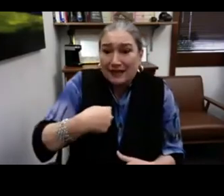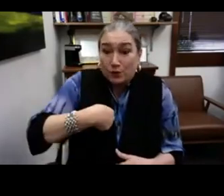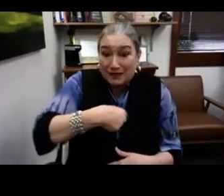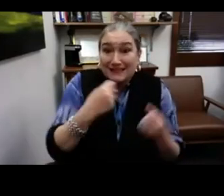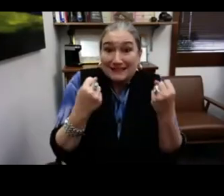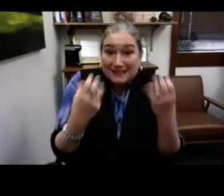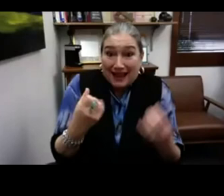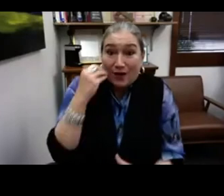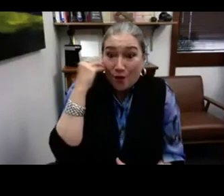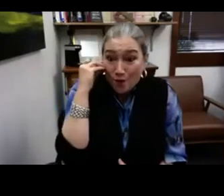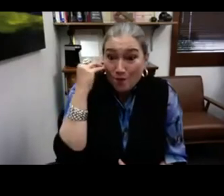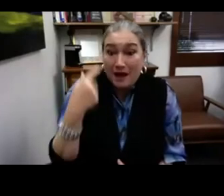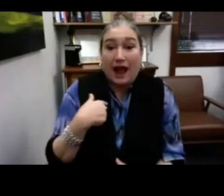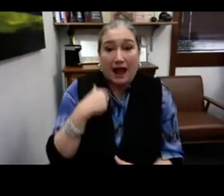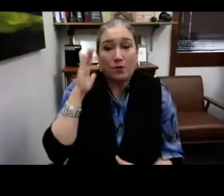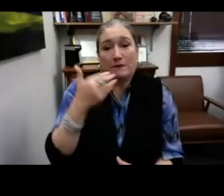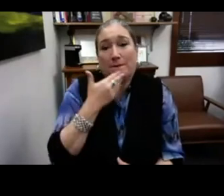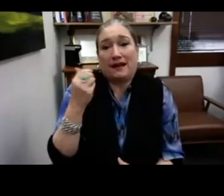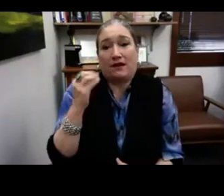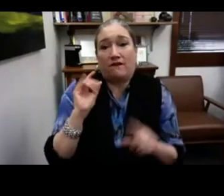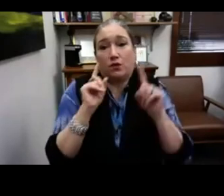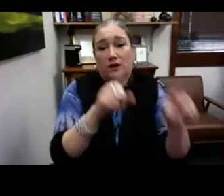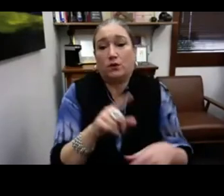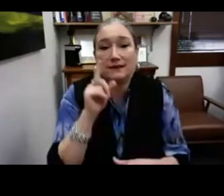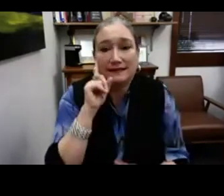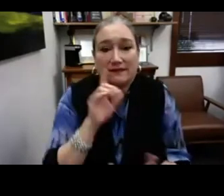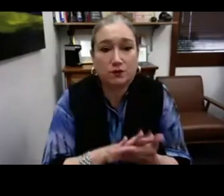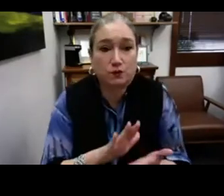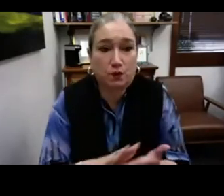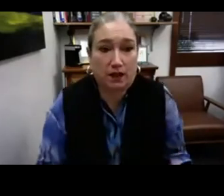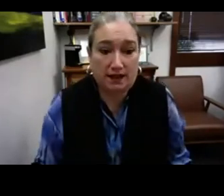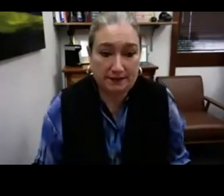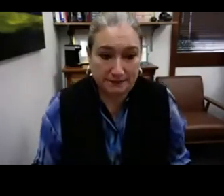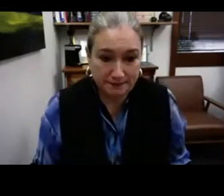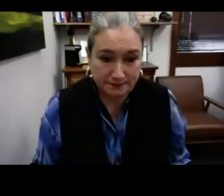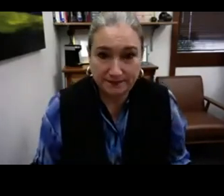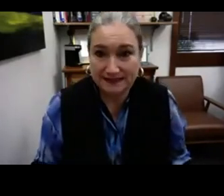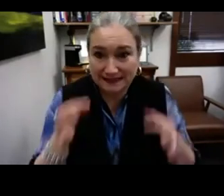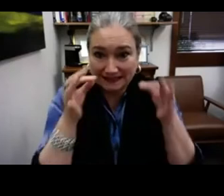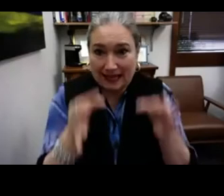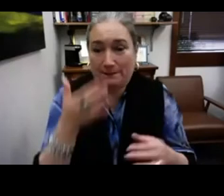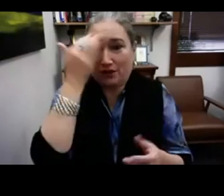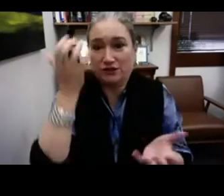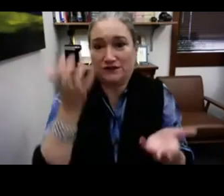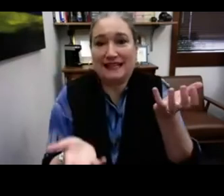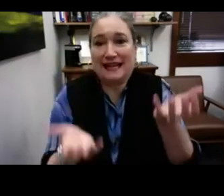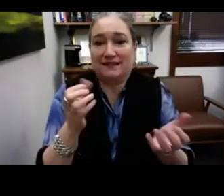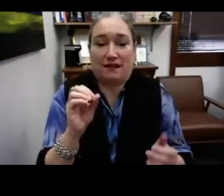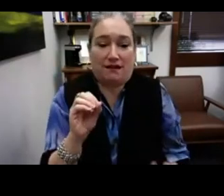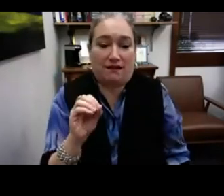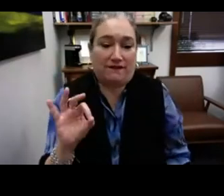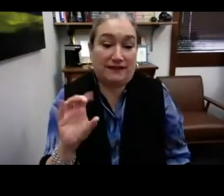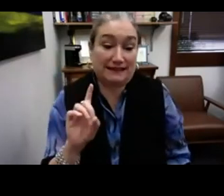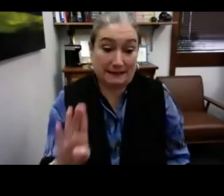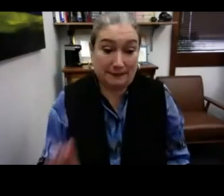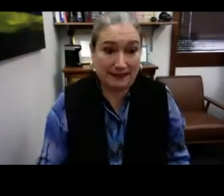You know, I, they said they didn't understand me. I grew up in a deaf family. They didn't understand that I signed at home. They thought I would, is better off. You know,